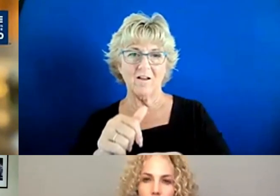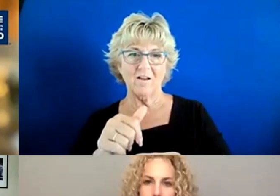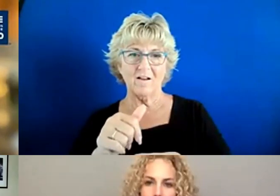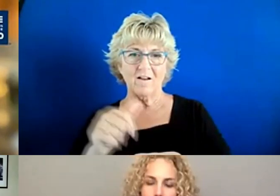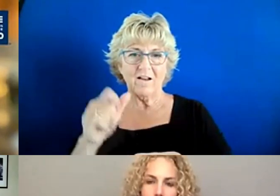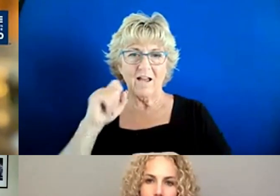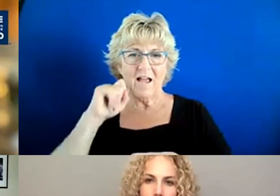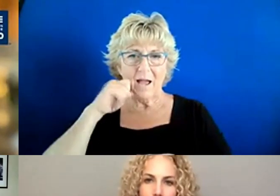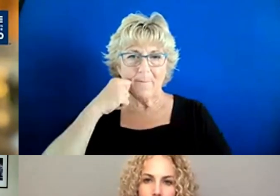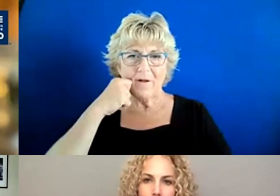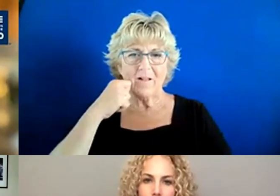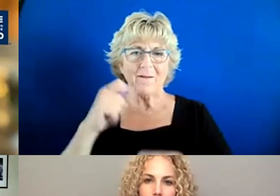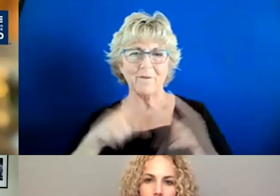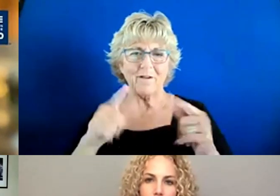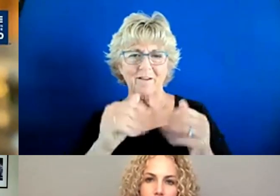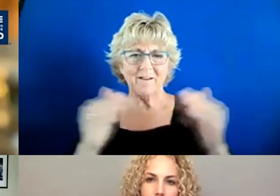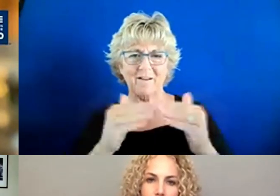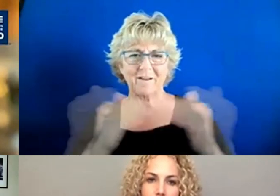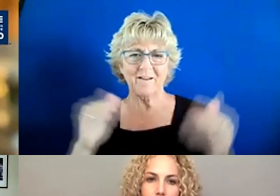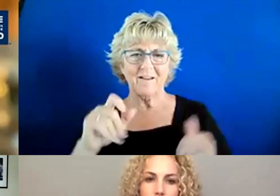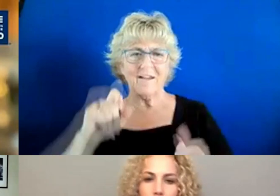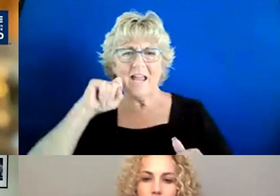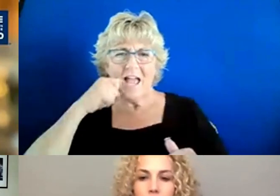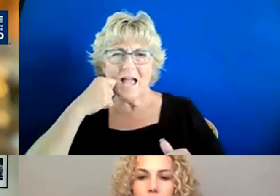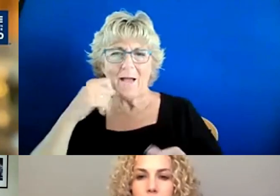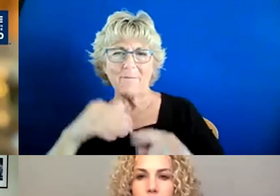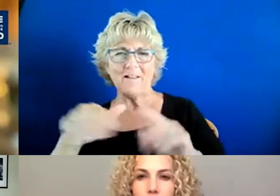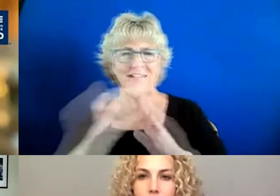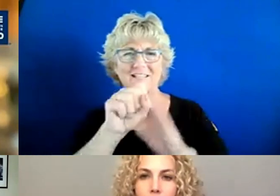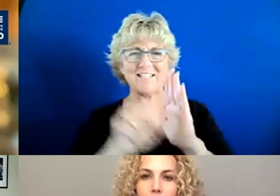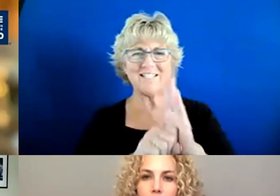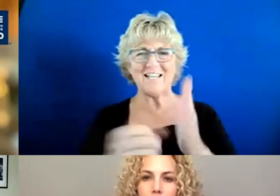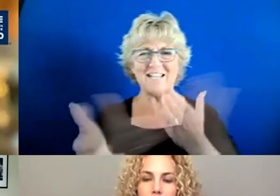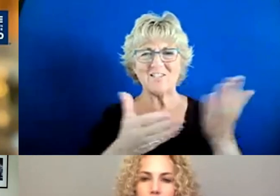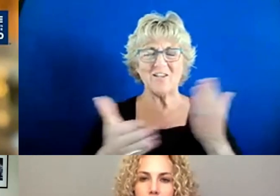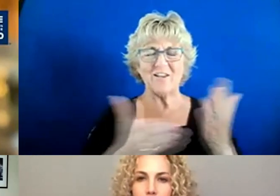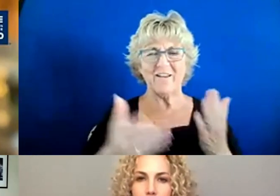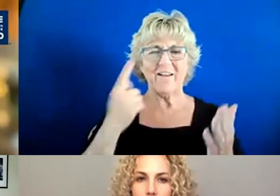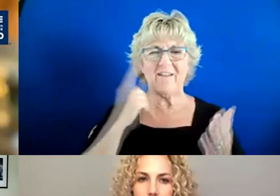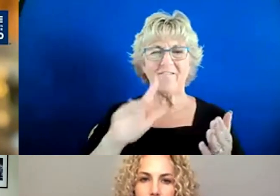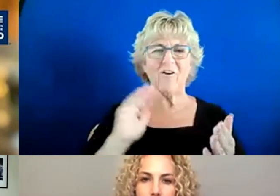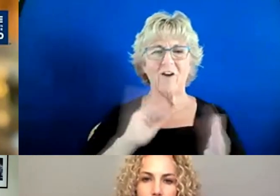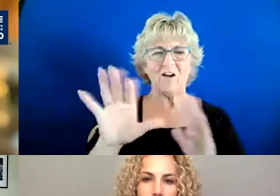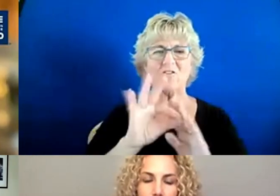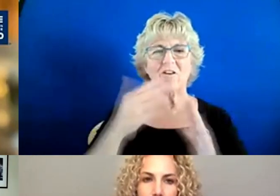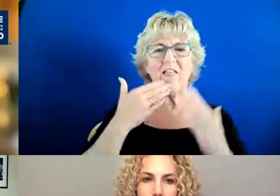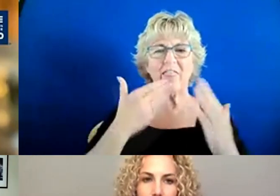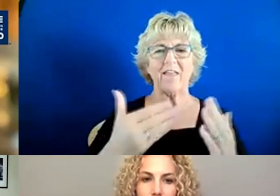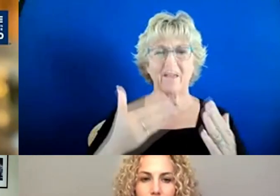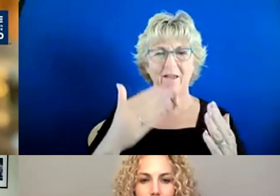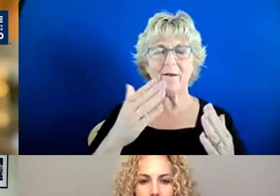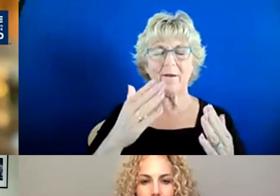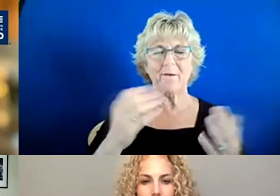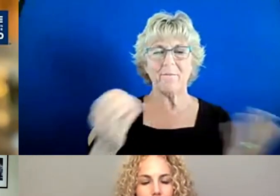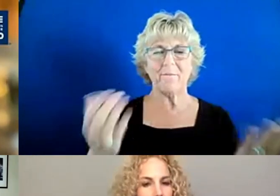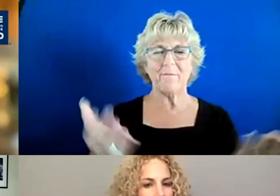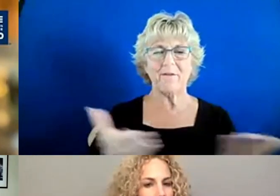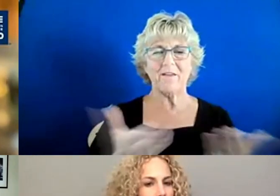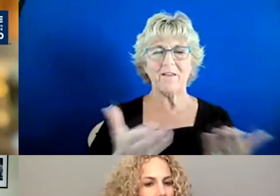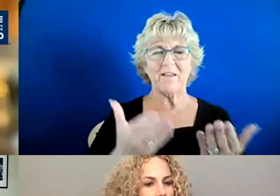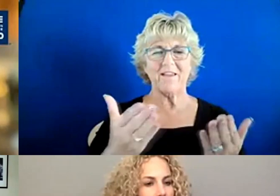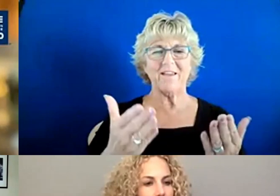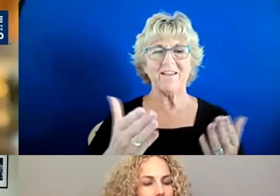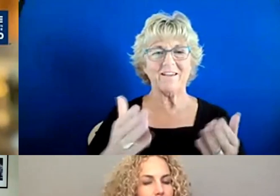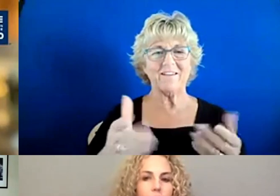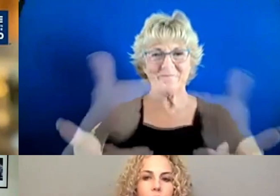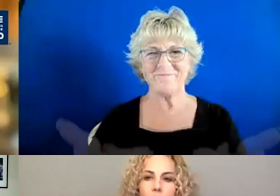you could be the equivalent of Apple in state service, an employer of choice. So, thank you for being the best employer. Thank